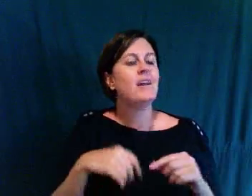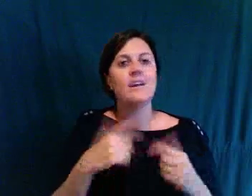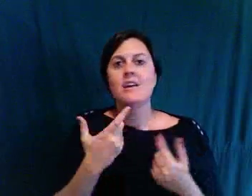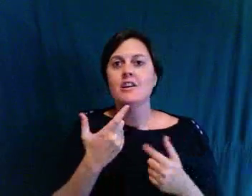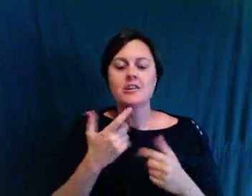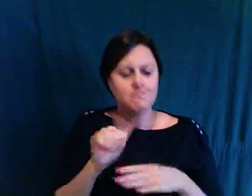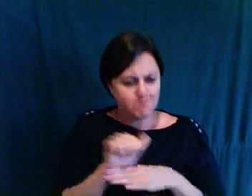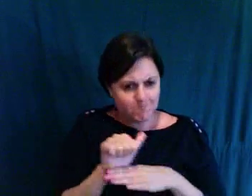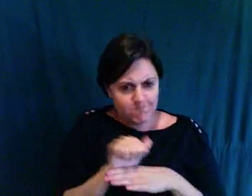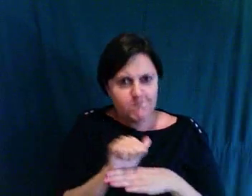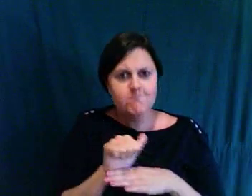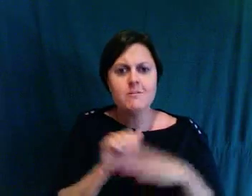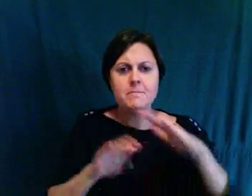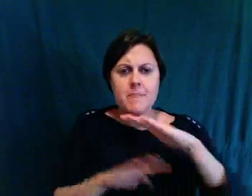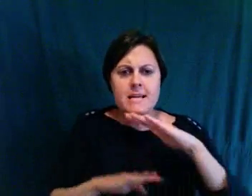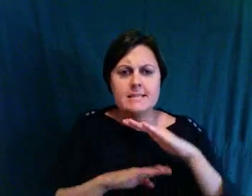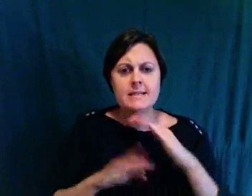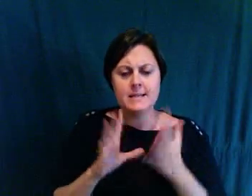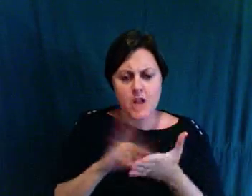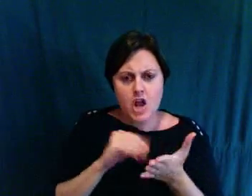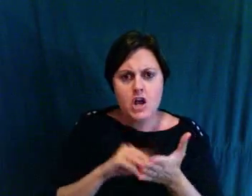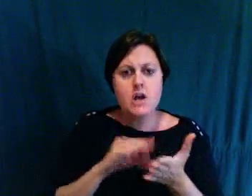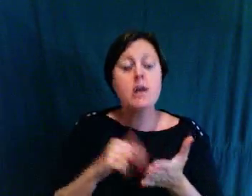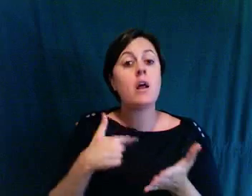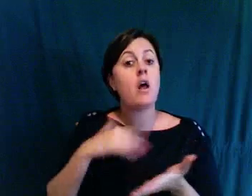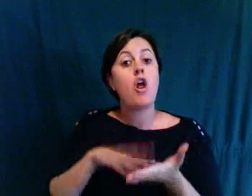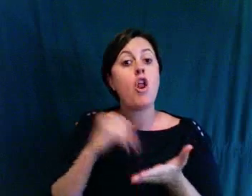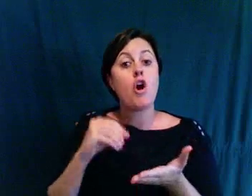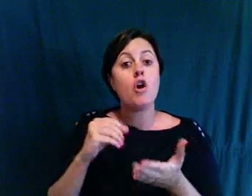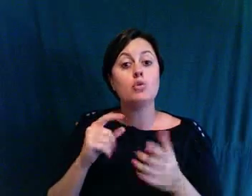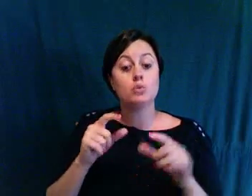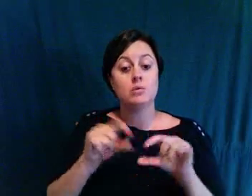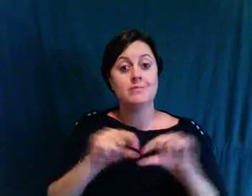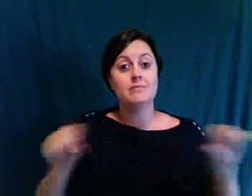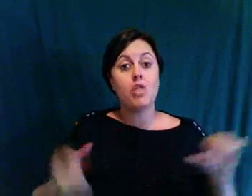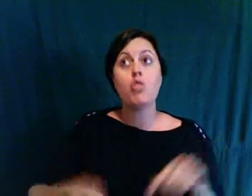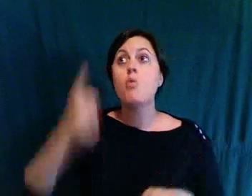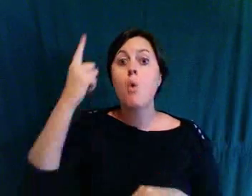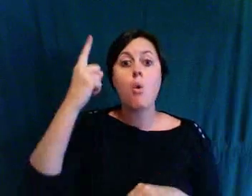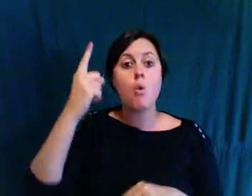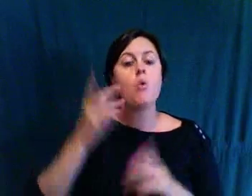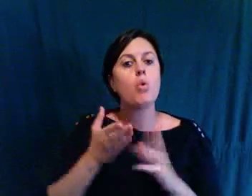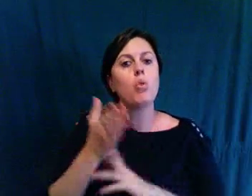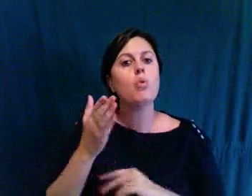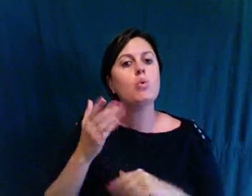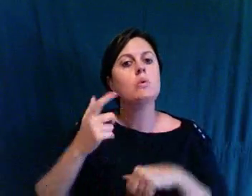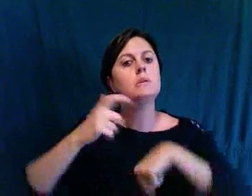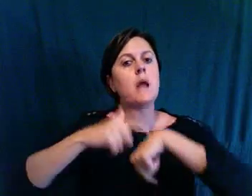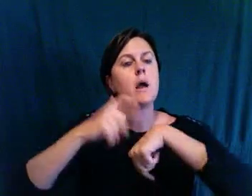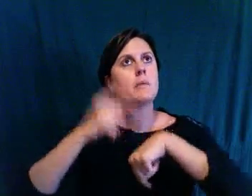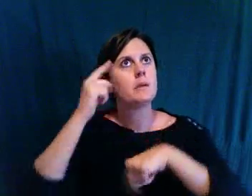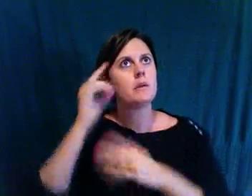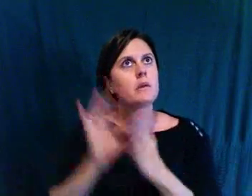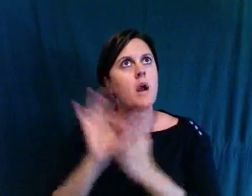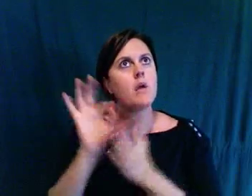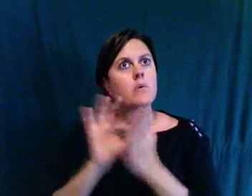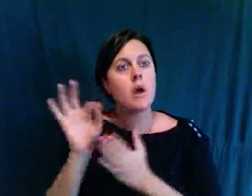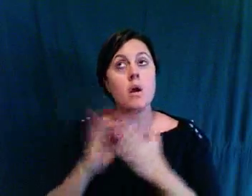baton twirling through timing. So whenever I would throw the baton up, I knew it was coming down. It was coming down in a certain